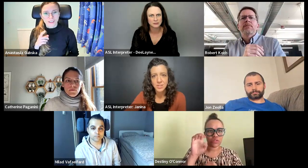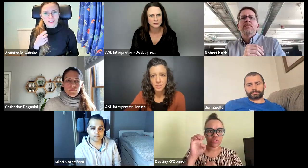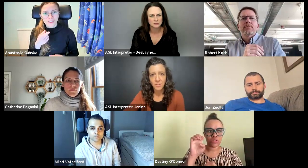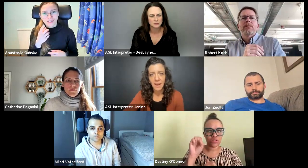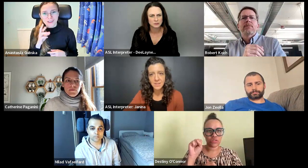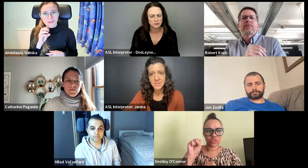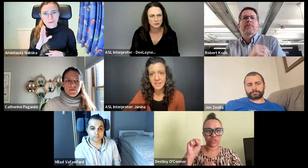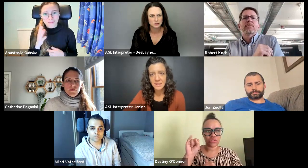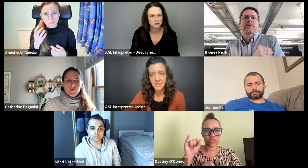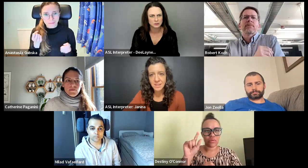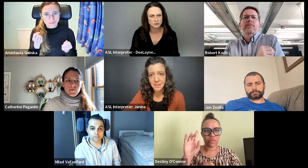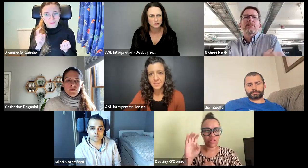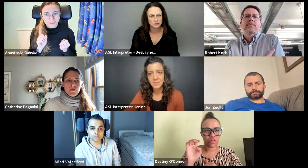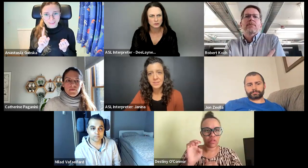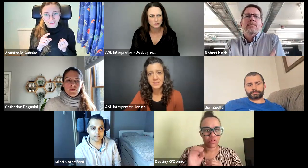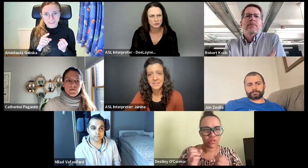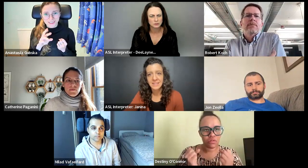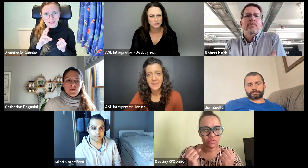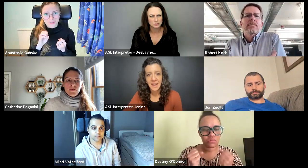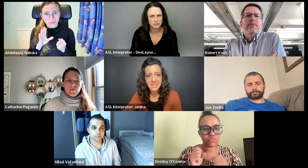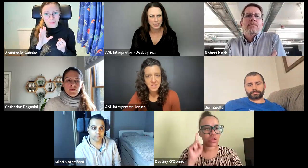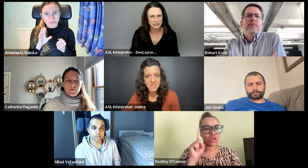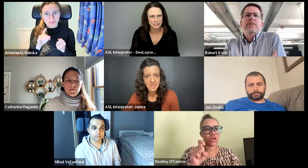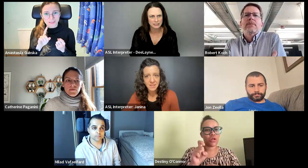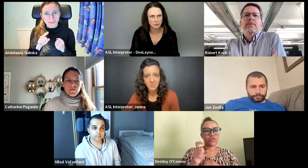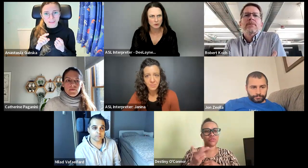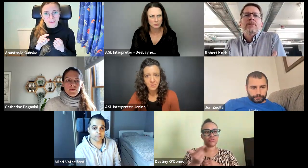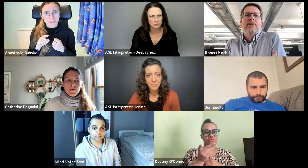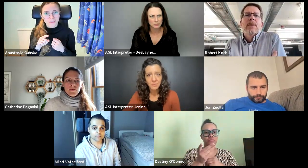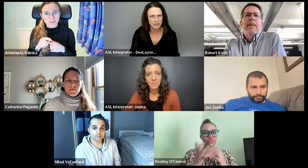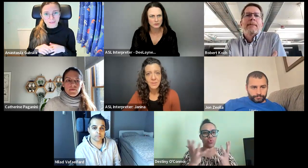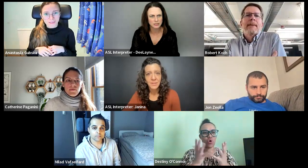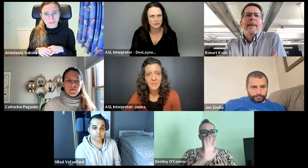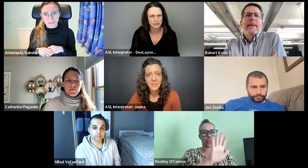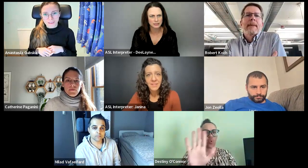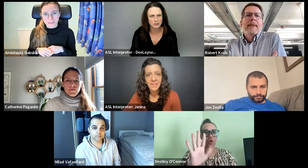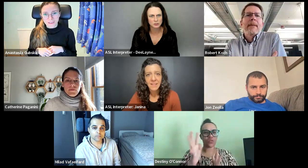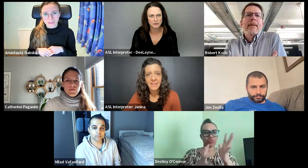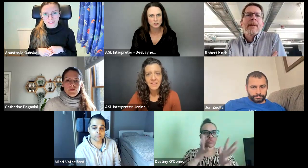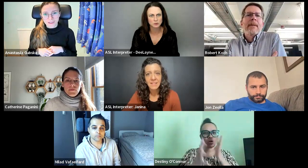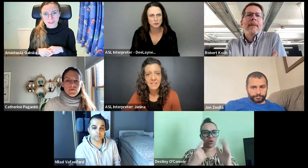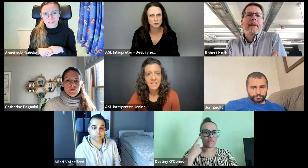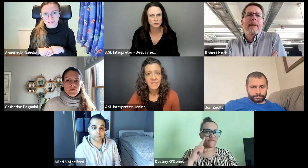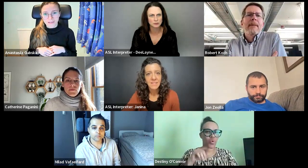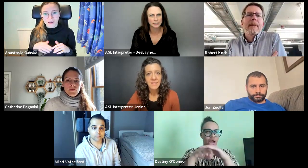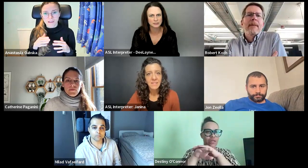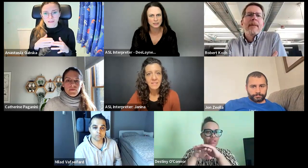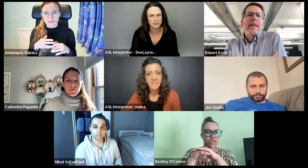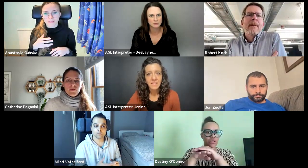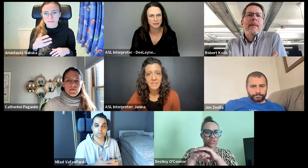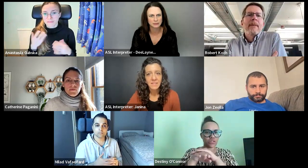in gesture, how do you sign it in your sign language and Anastasia? How do you sign that? How do you have the two of you,